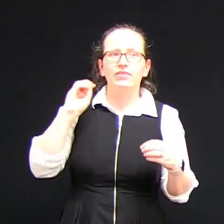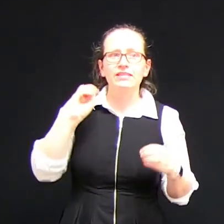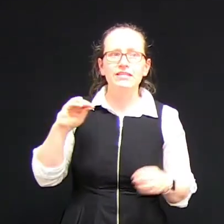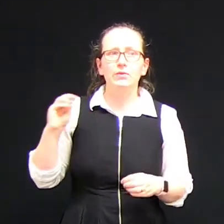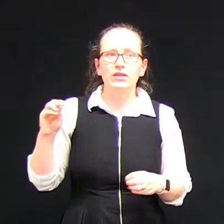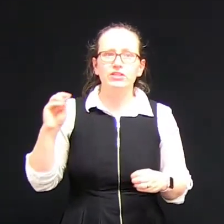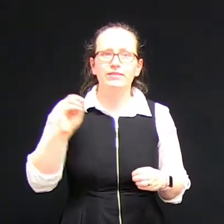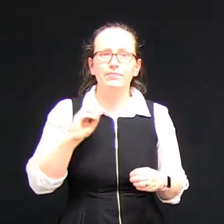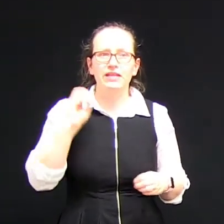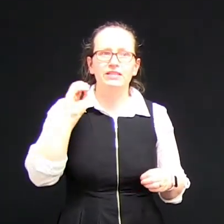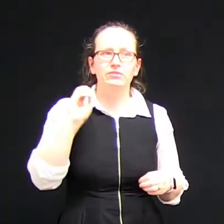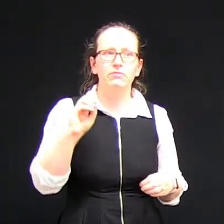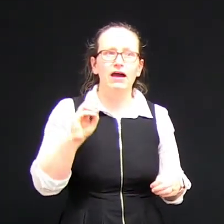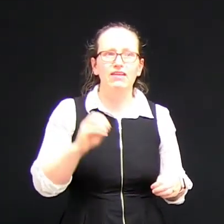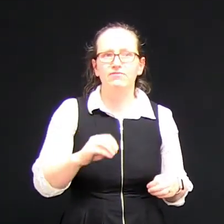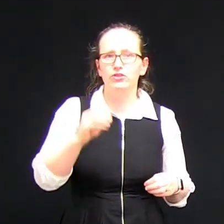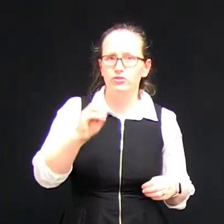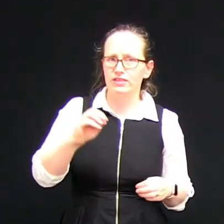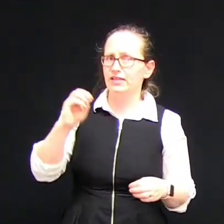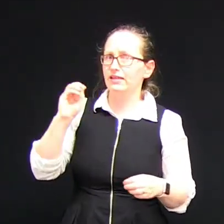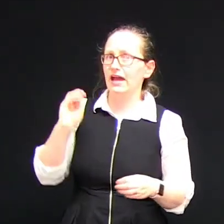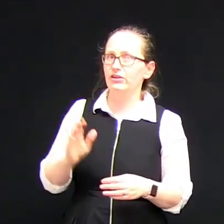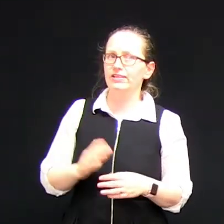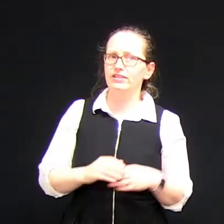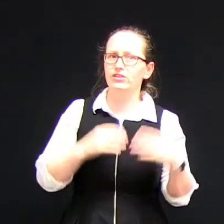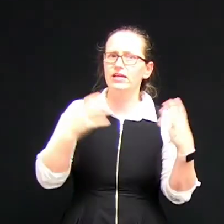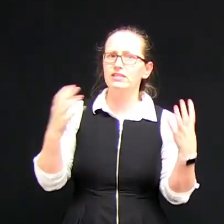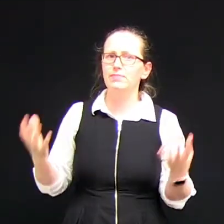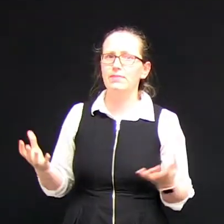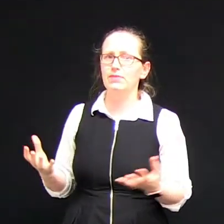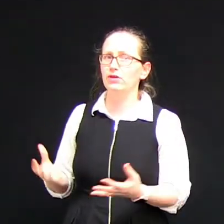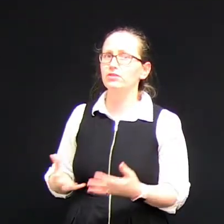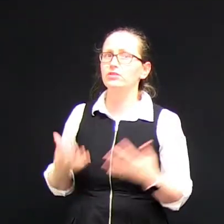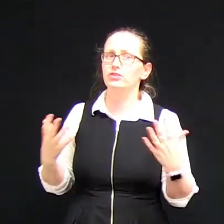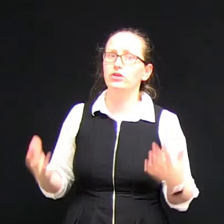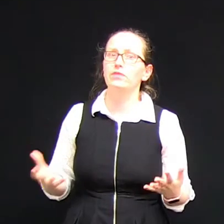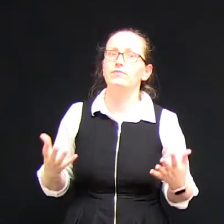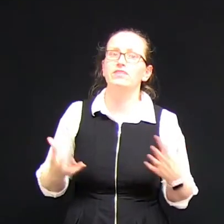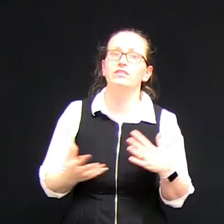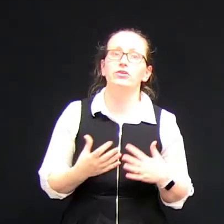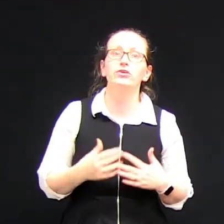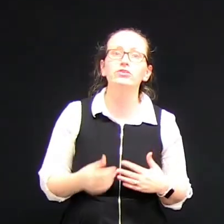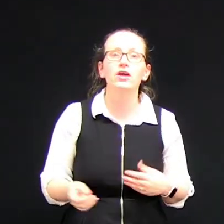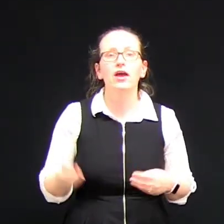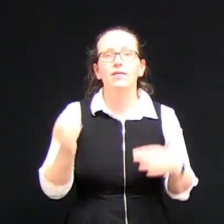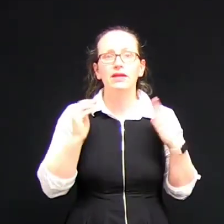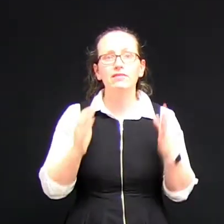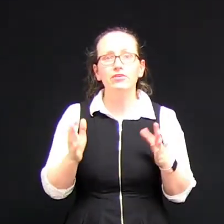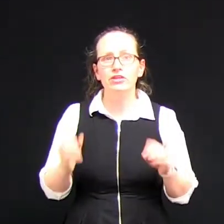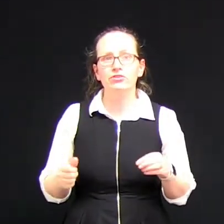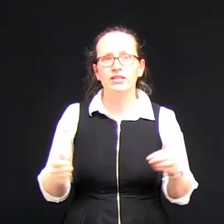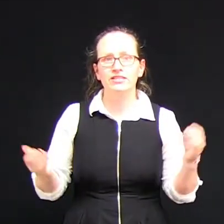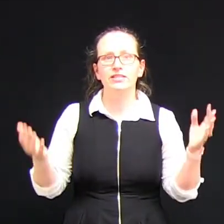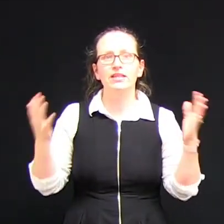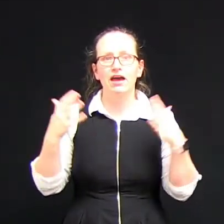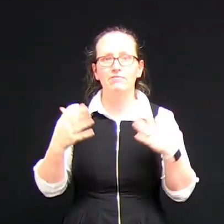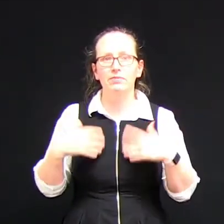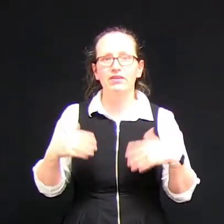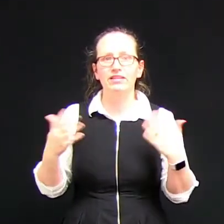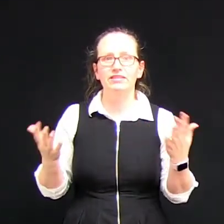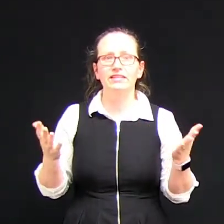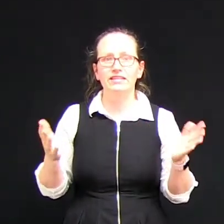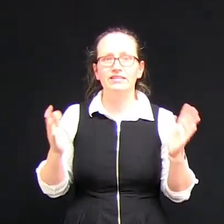Now this equation can be derived using calculus so that's a bit beyond the scope of this course but if you're interested